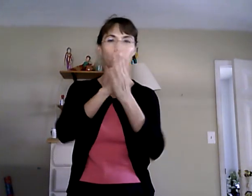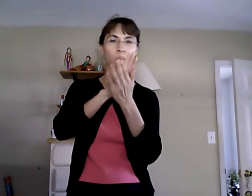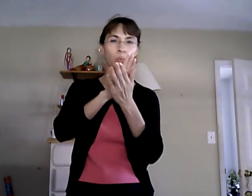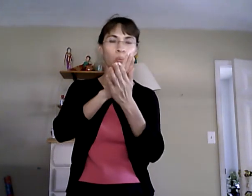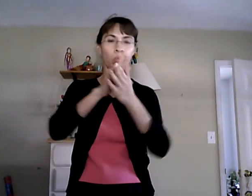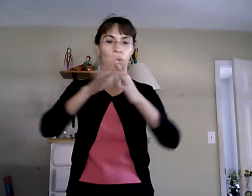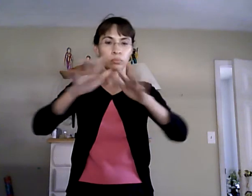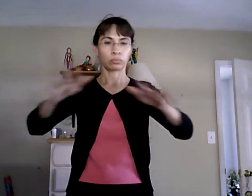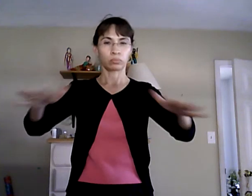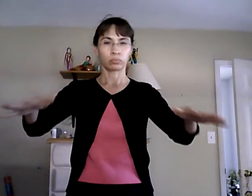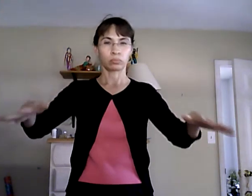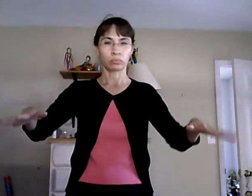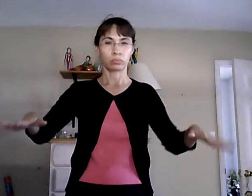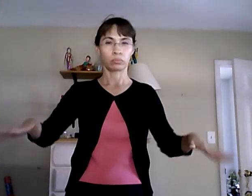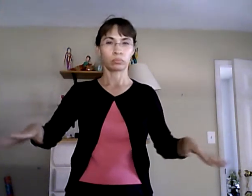positive energy to your body